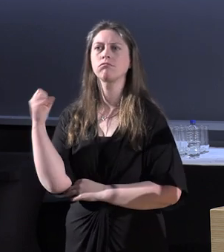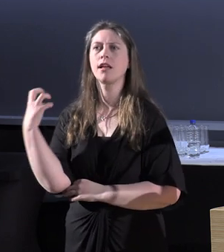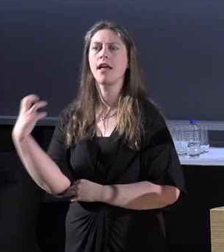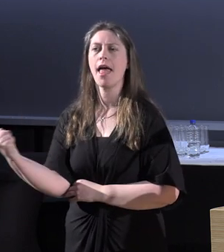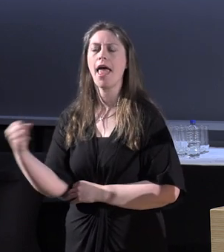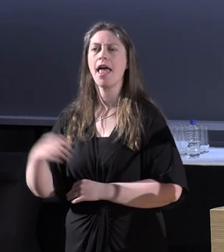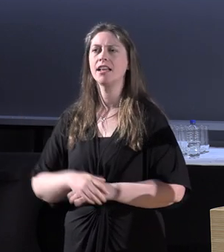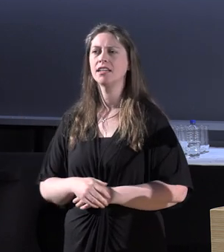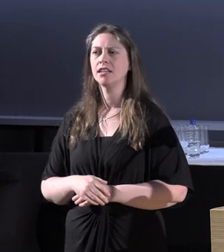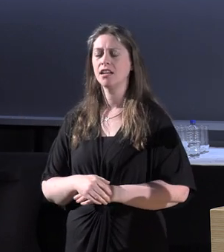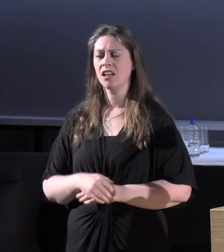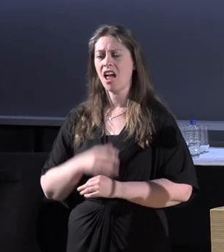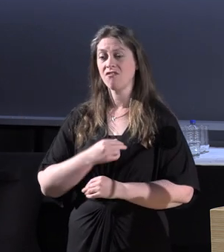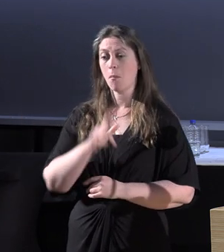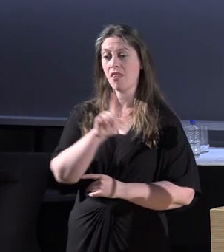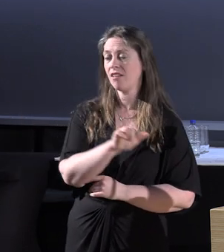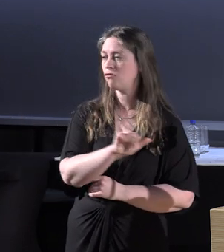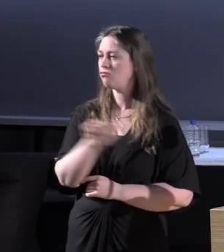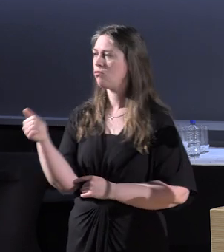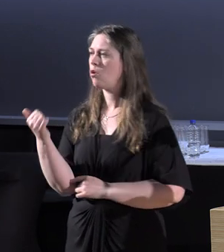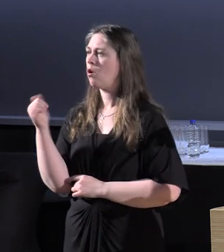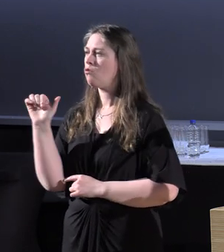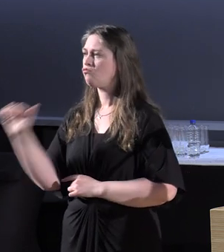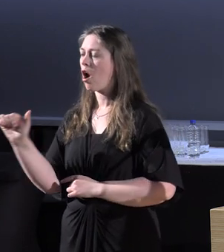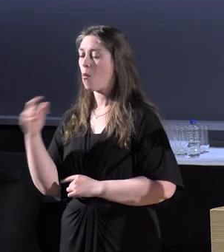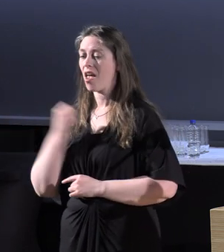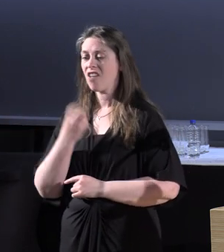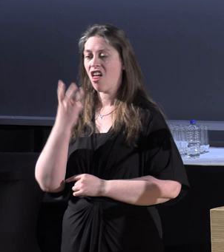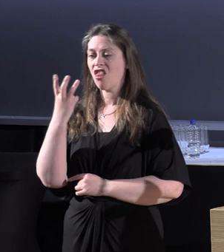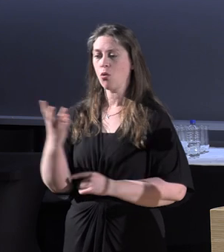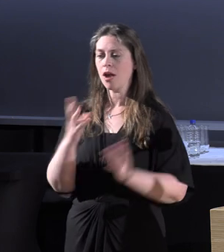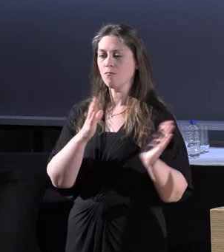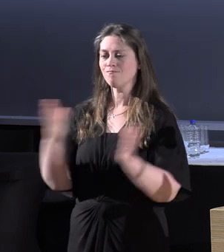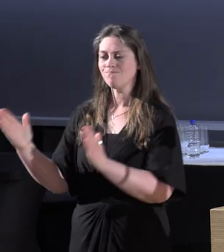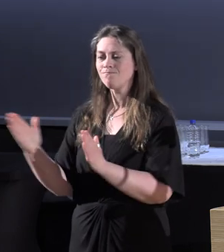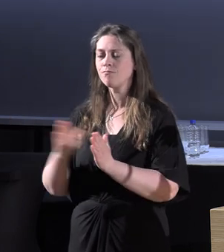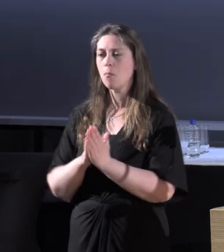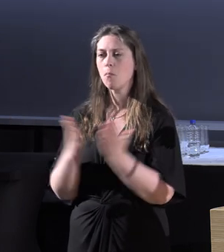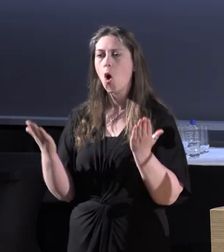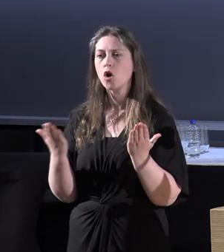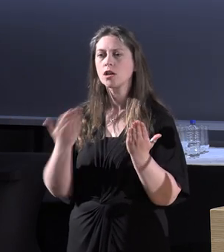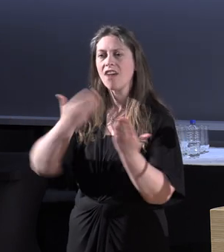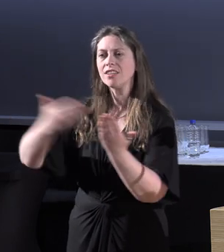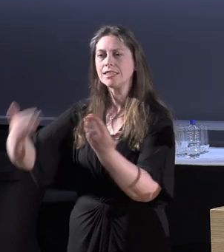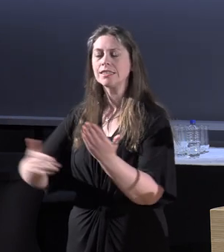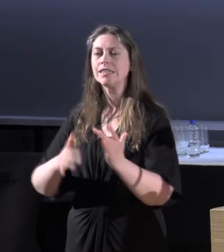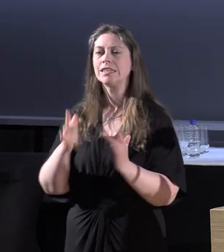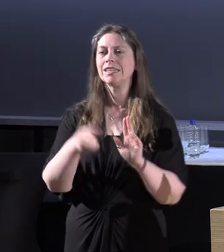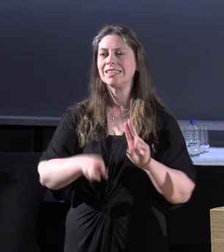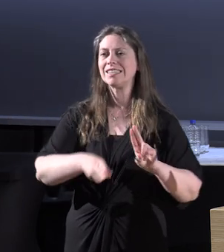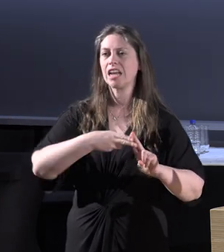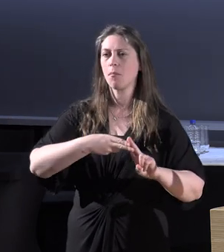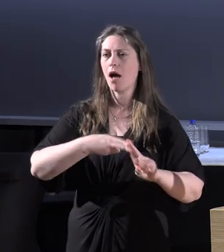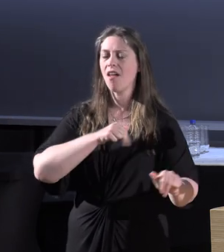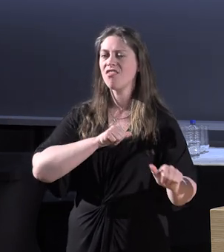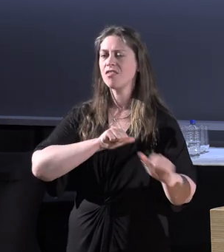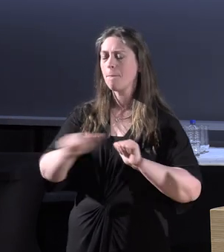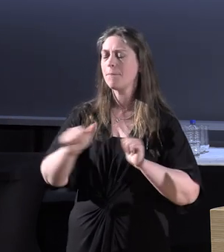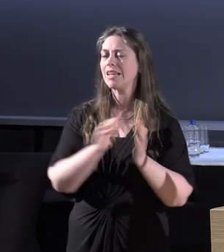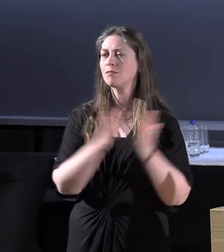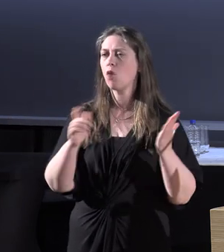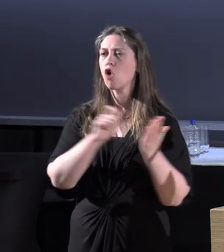there are three book covers. The first is Stigma by Irving Goffman, the best book that has ever been written